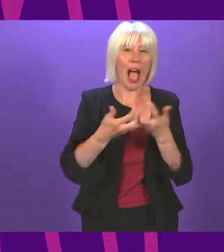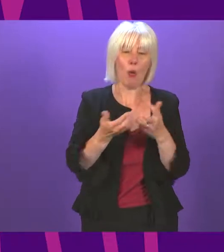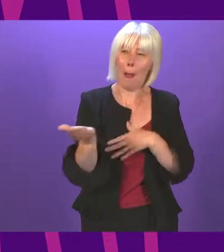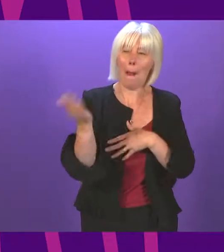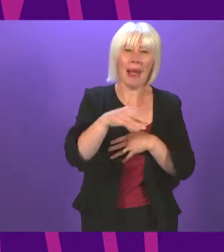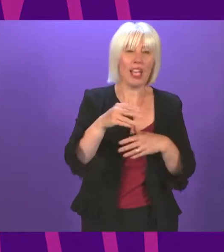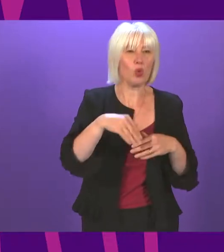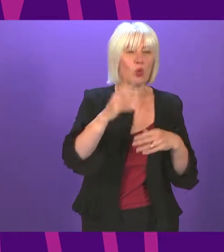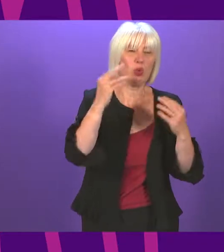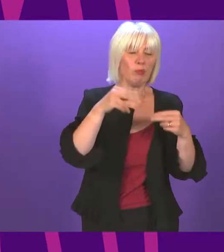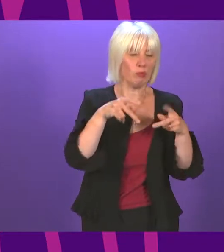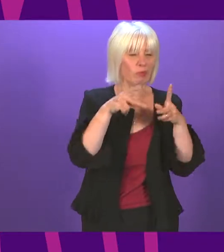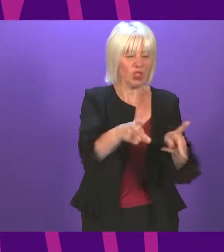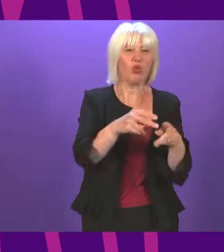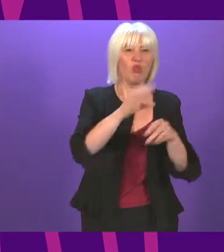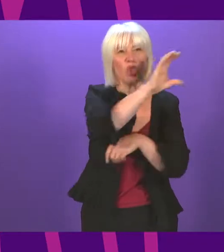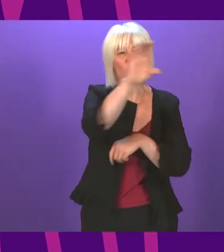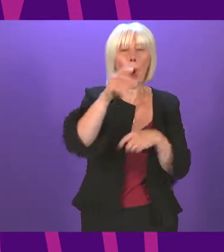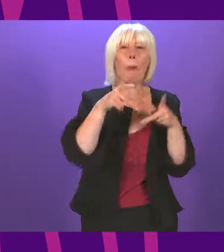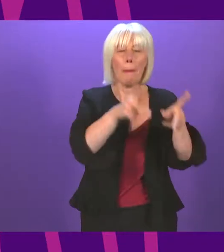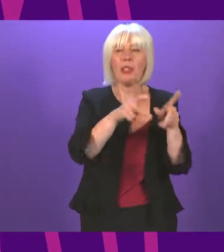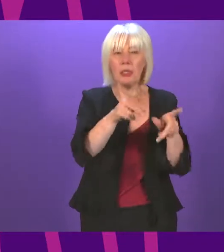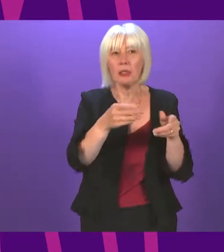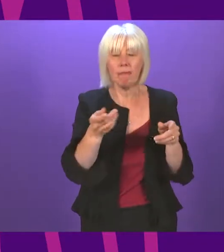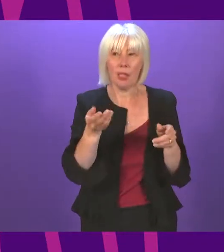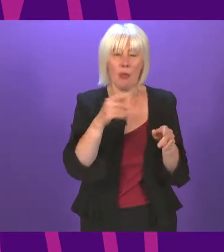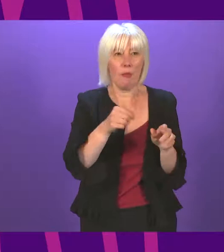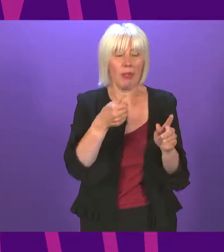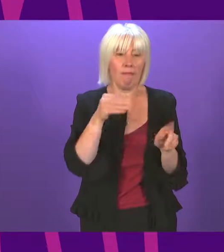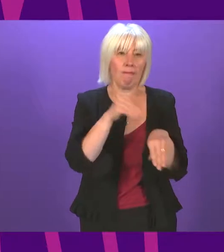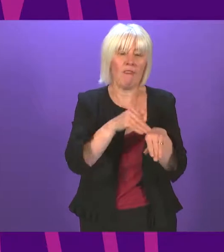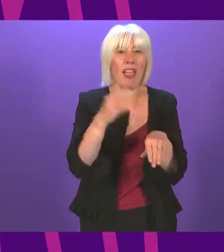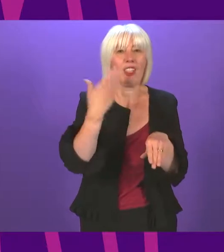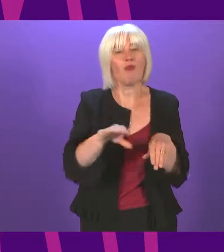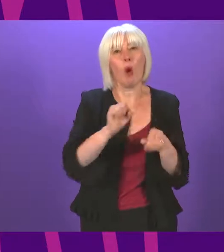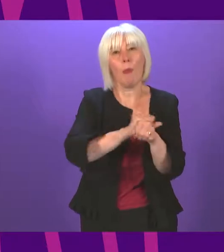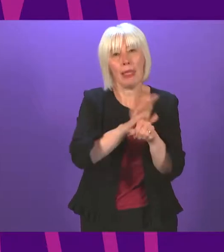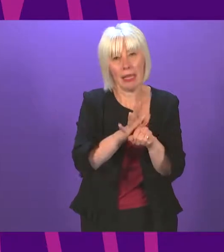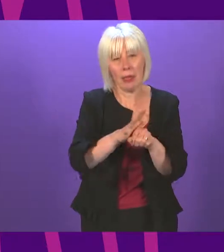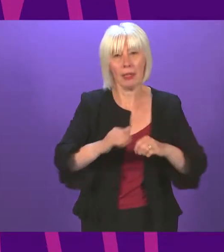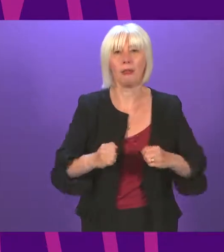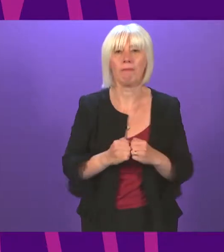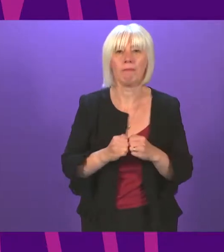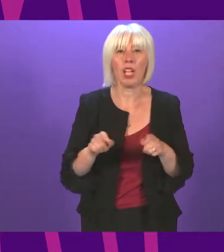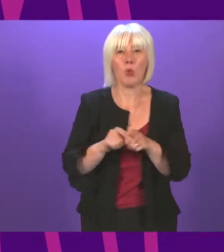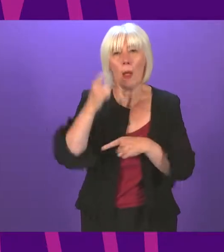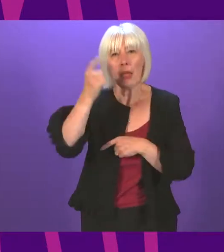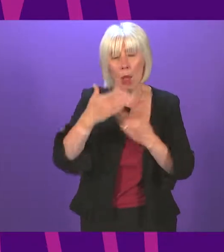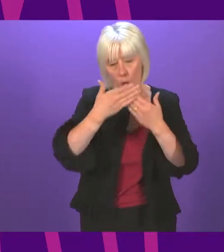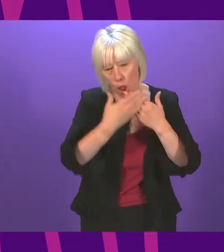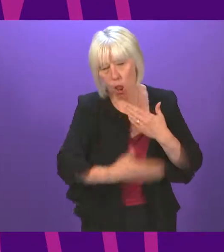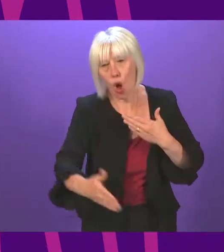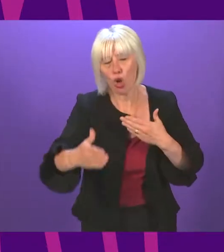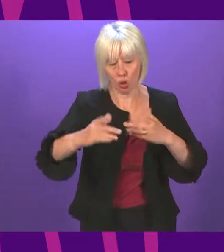streets hit by the pandemic. In addition to this immediate support, we are taking steps toward a long-term sustainable